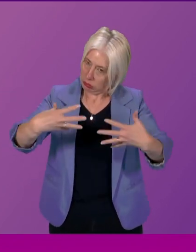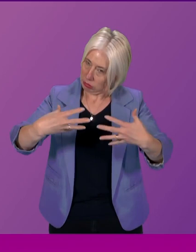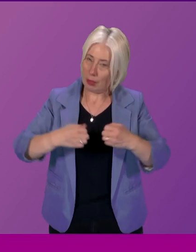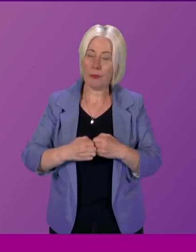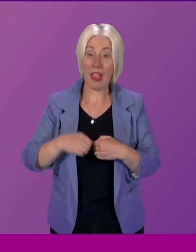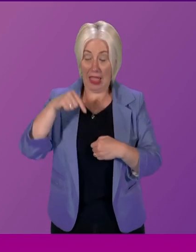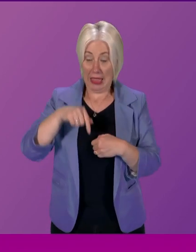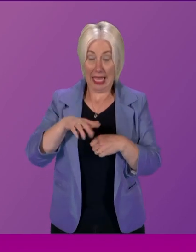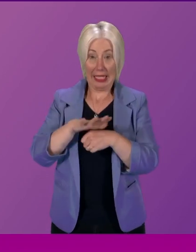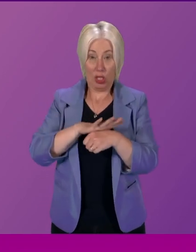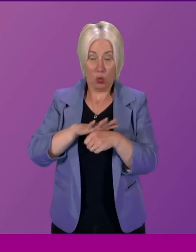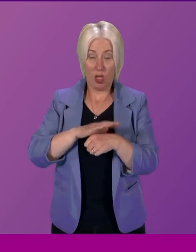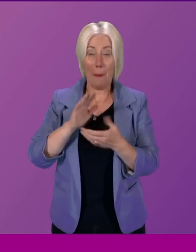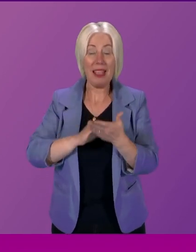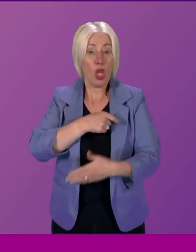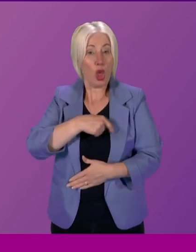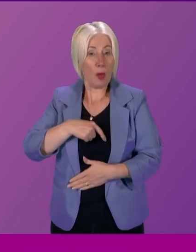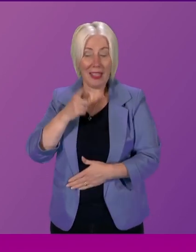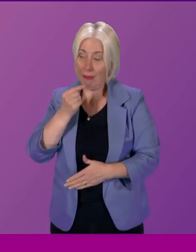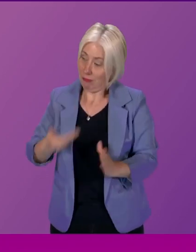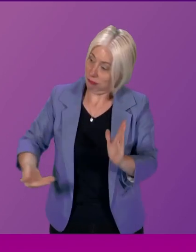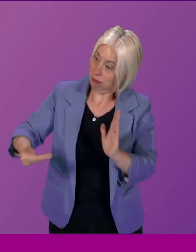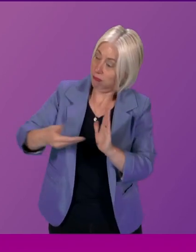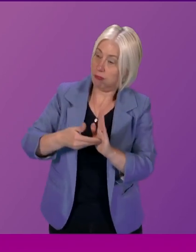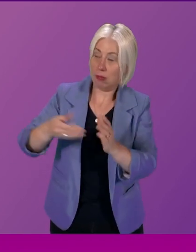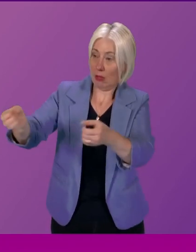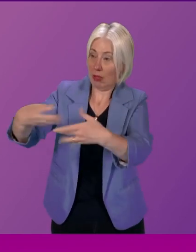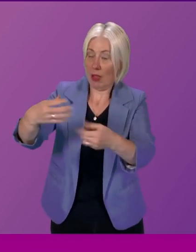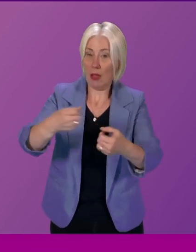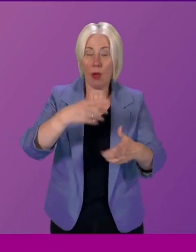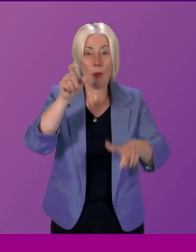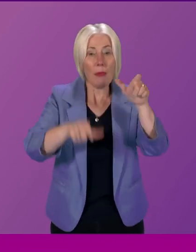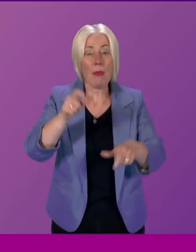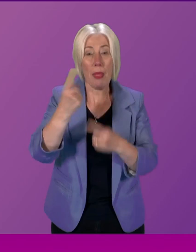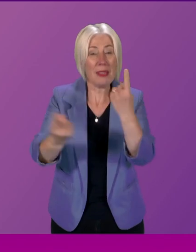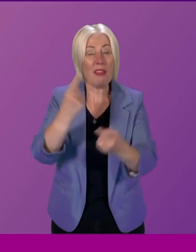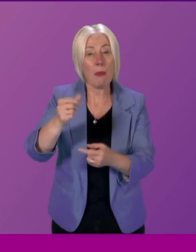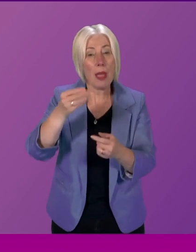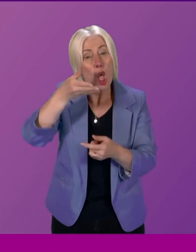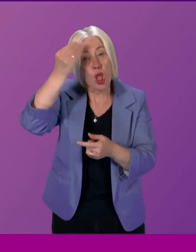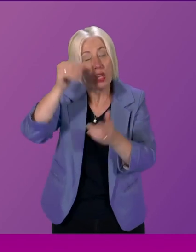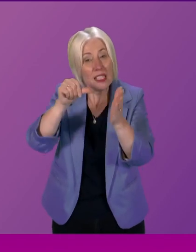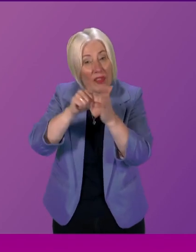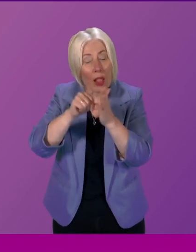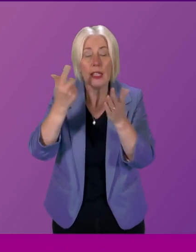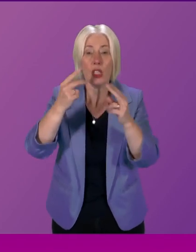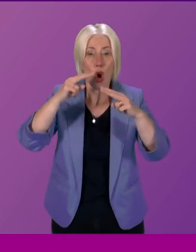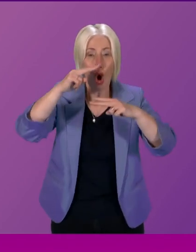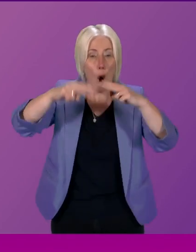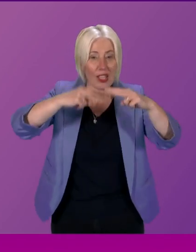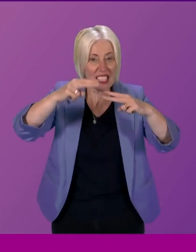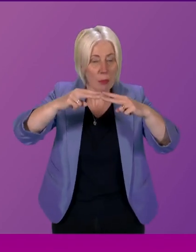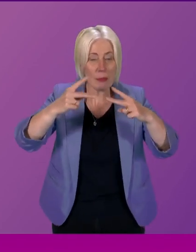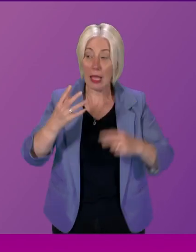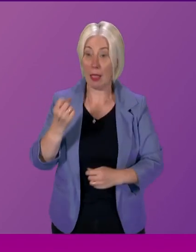instance that work meant that the committee received additional contributions from people with learning difficulties and autism via two